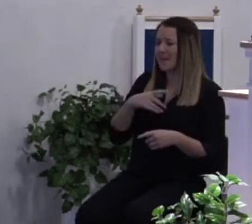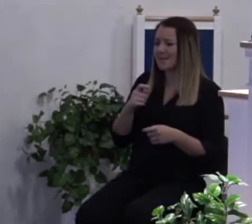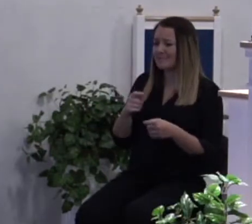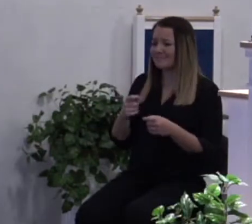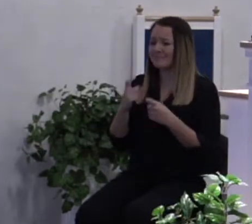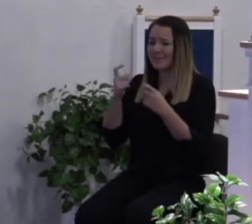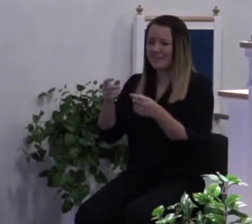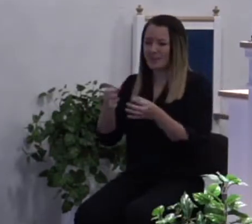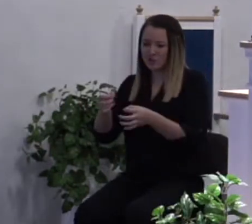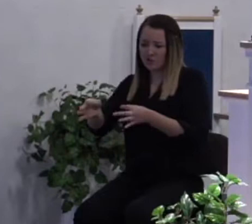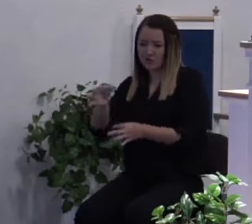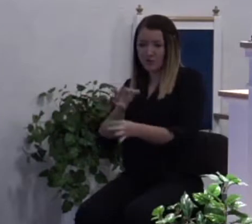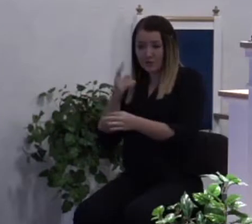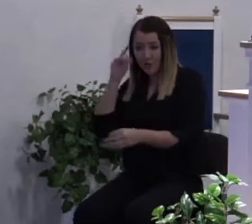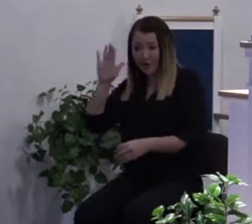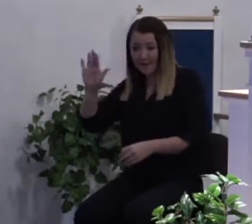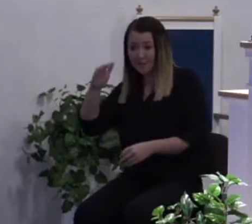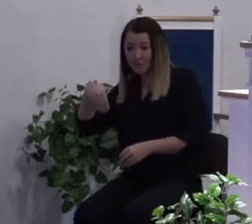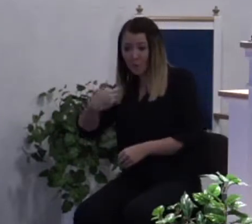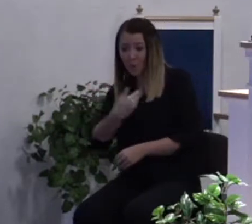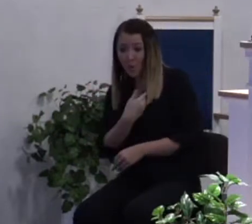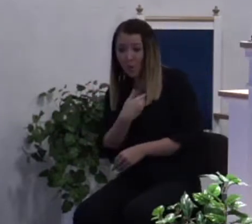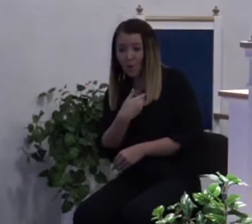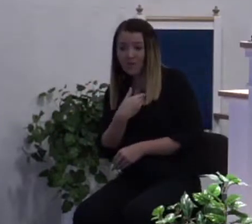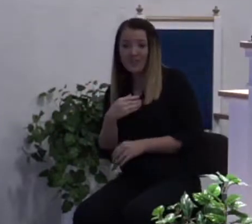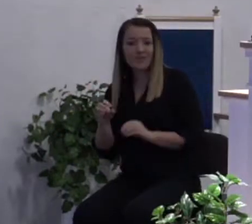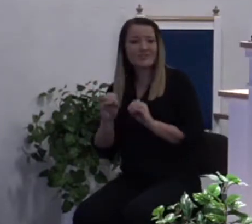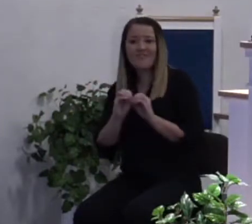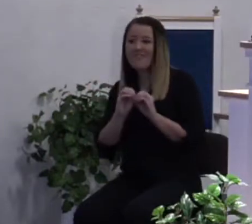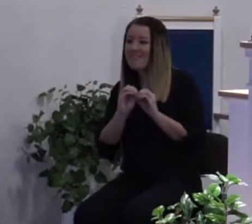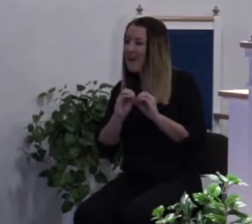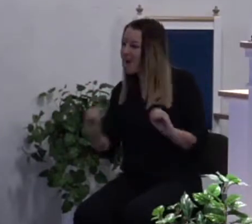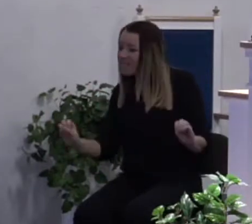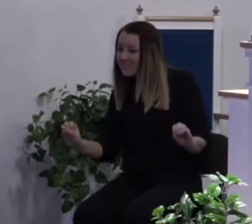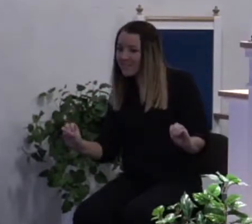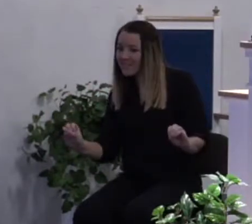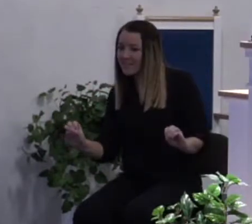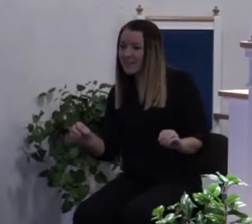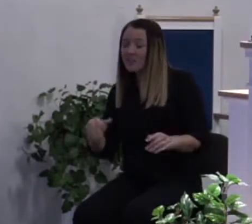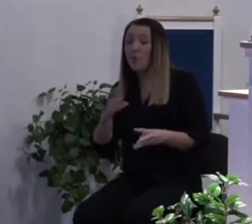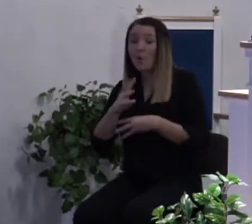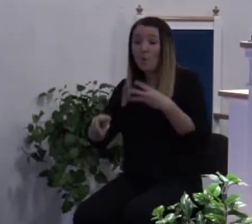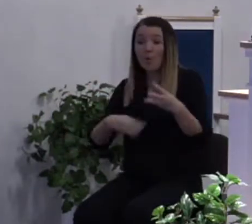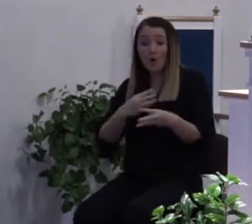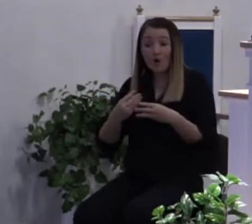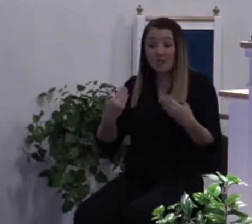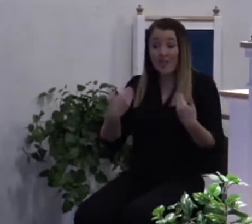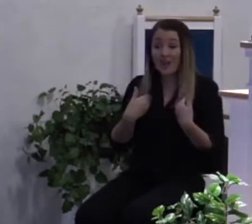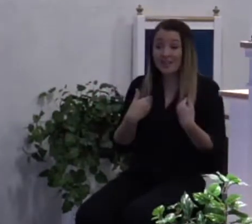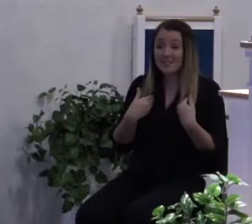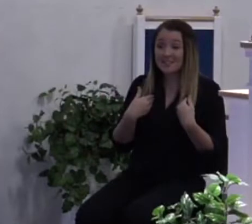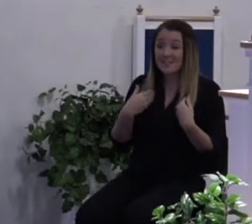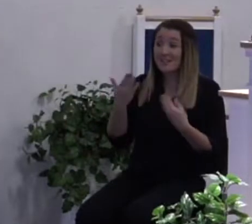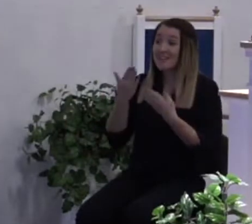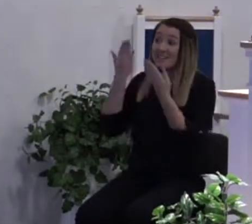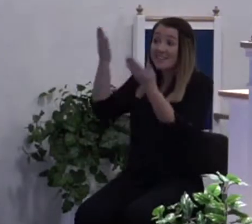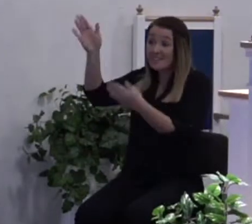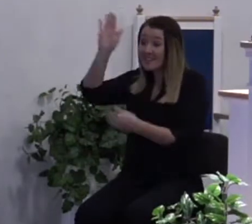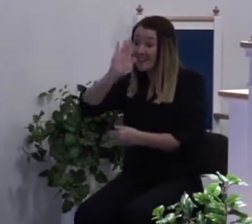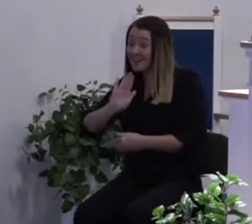There is absolutely nothing that the world has that it can offer God that would